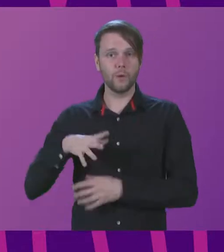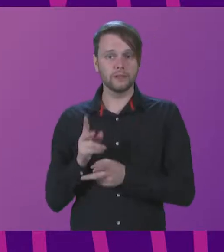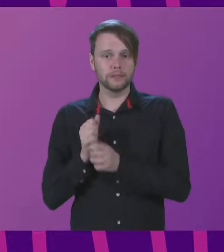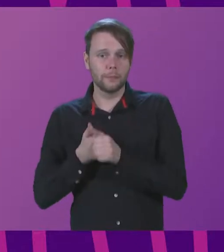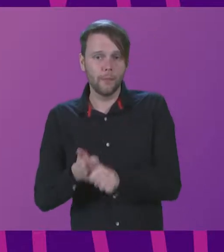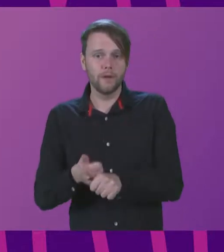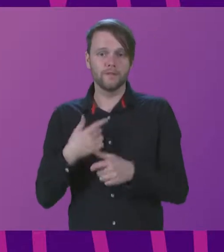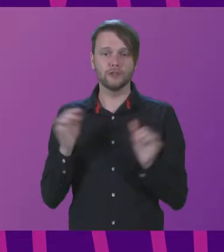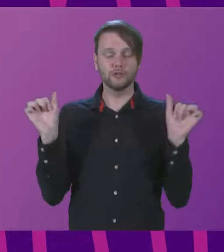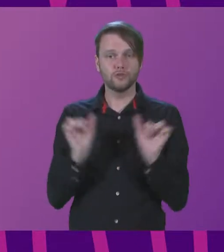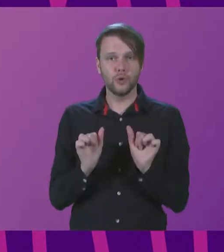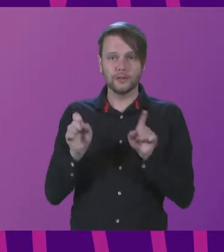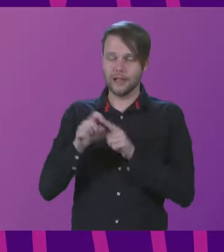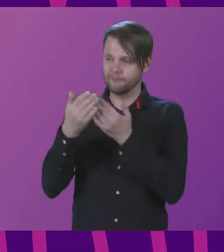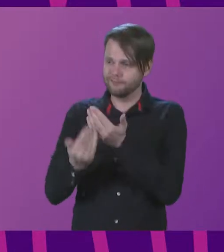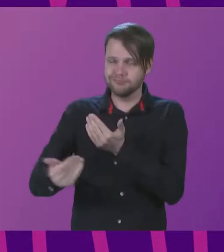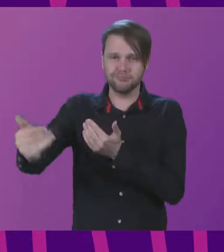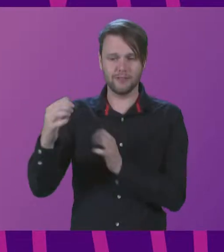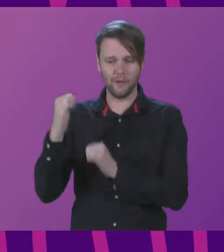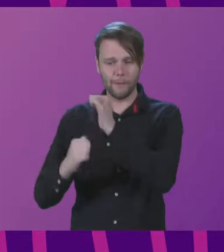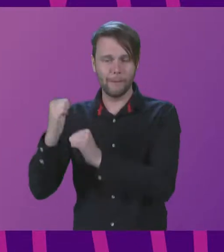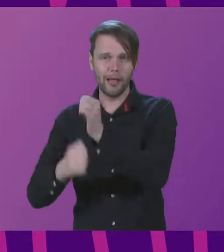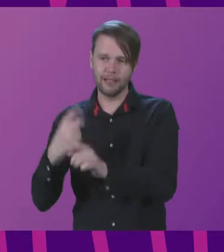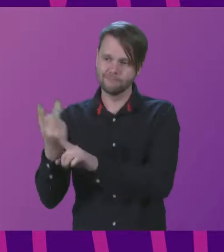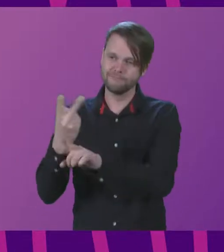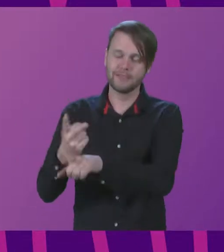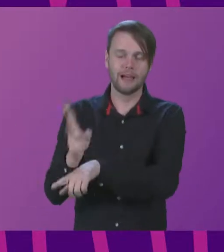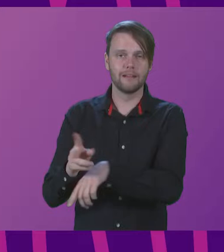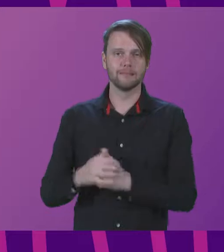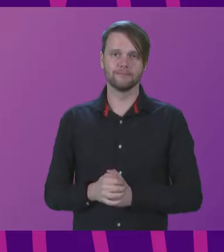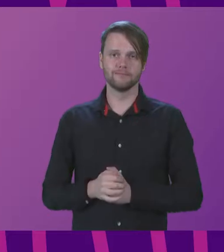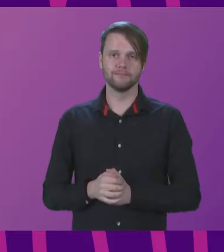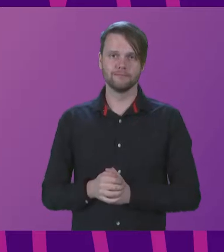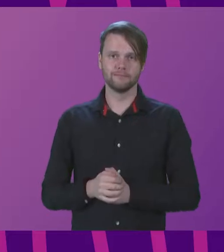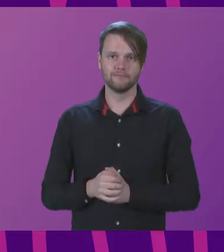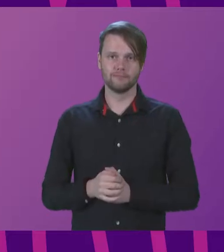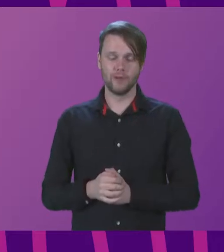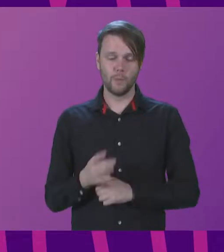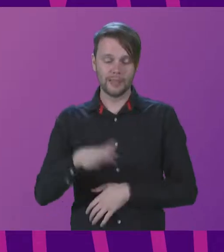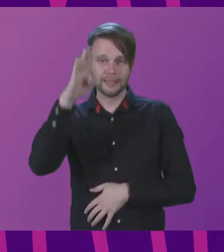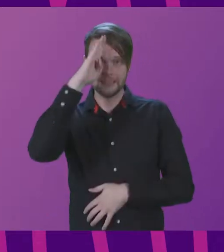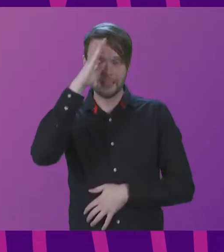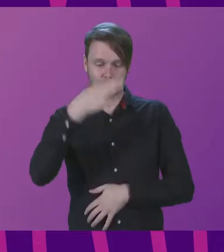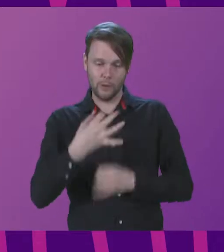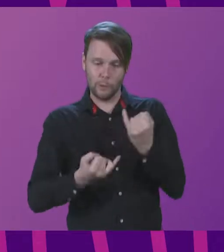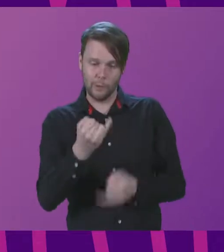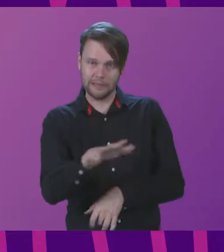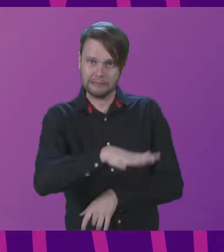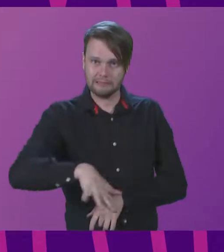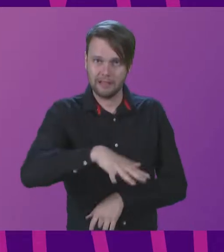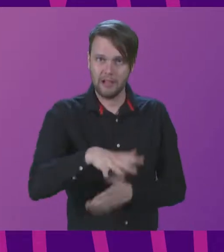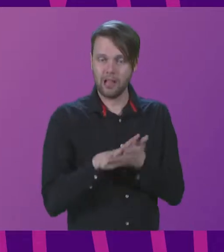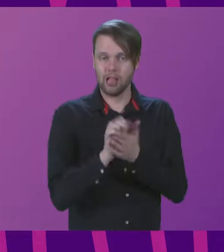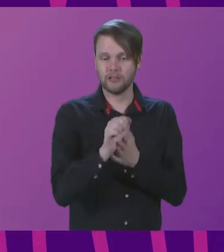term but for the years ahead of rebuilding. Close to the front line where dangers are greatest, then culture is being